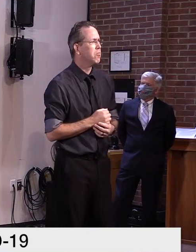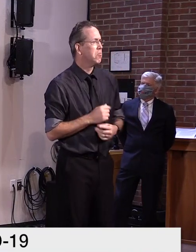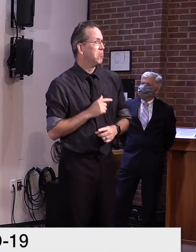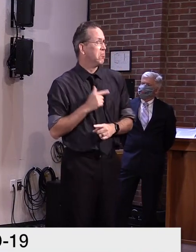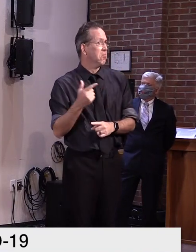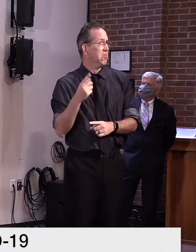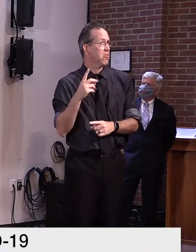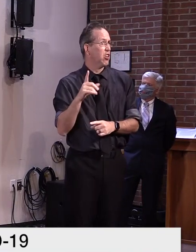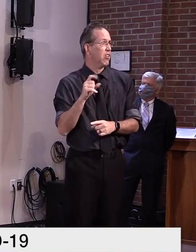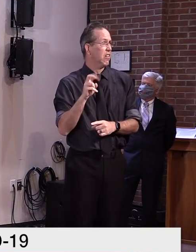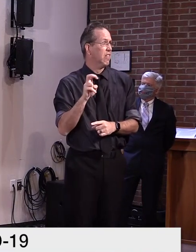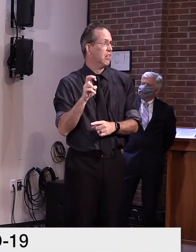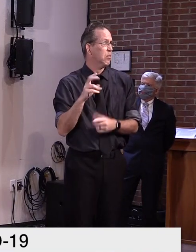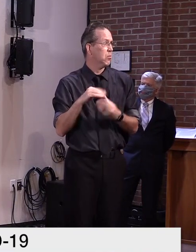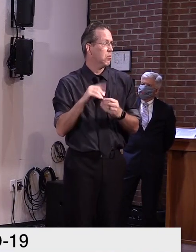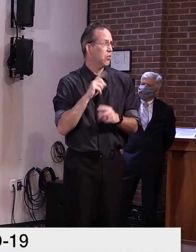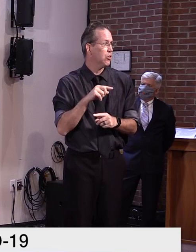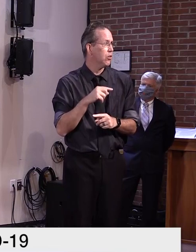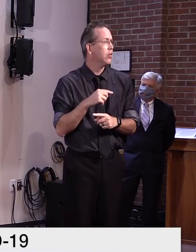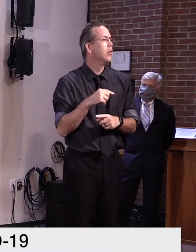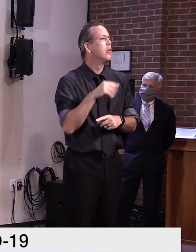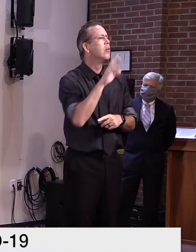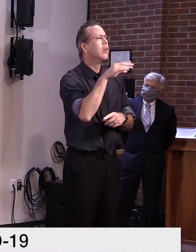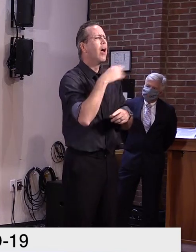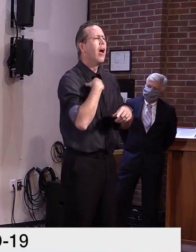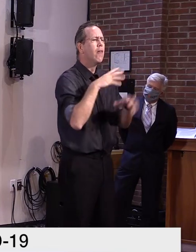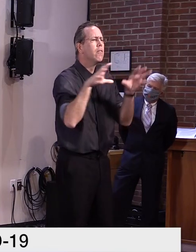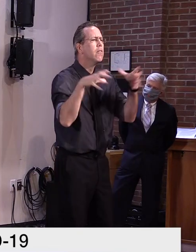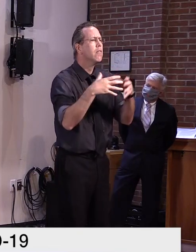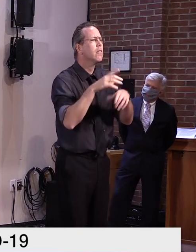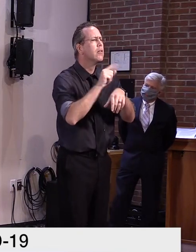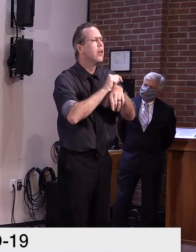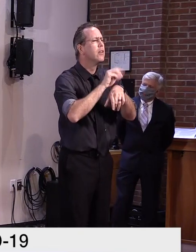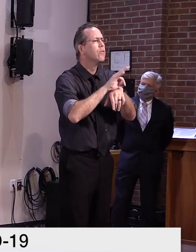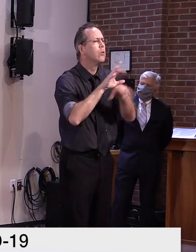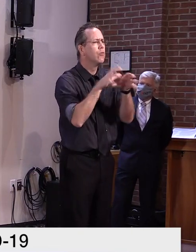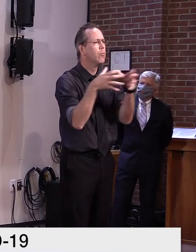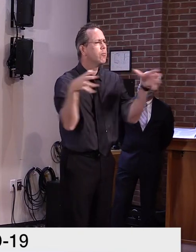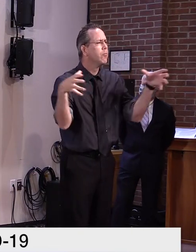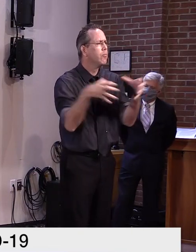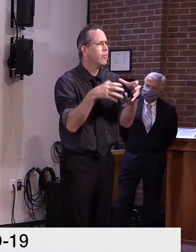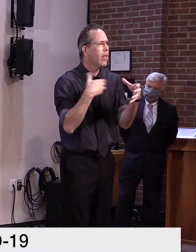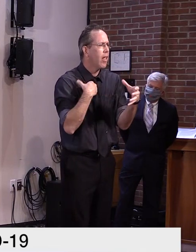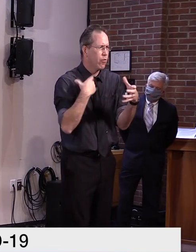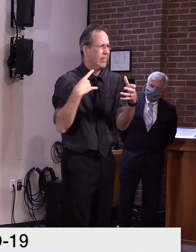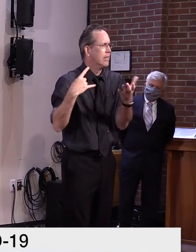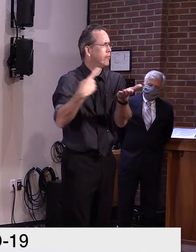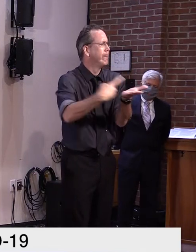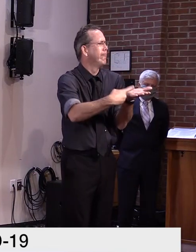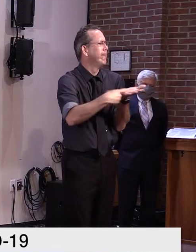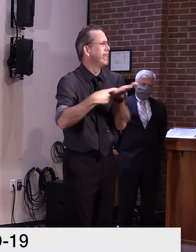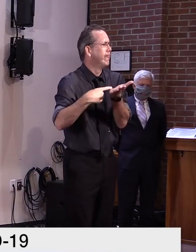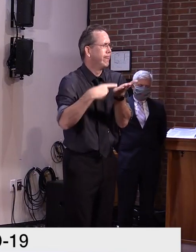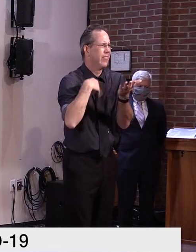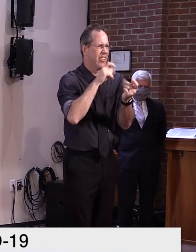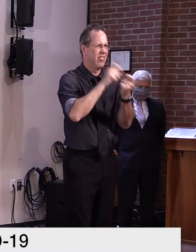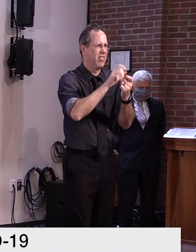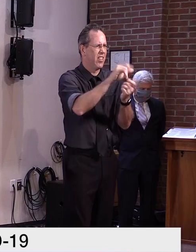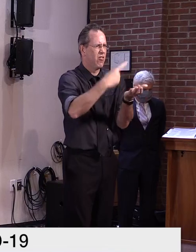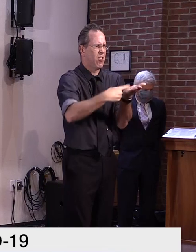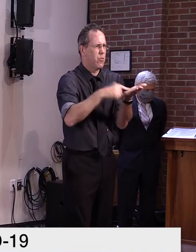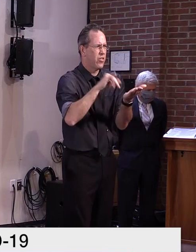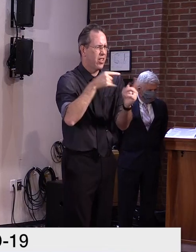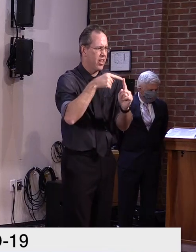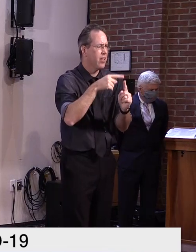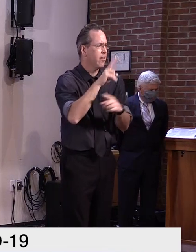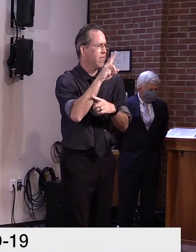we've had a task force, uh, that's been meeting for weeks to contemplate, uh, this very area and, uh, as well as CDC and